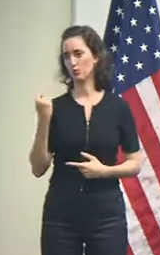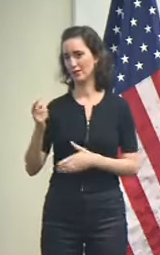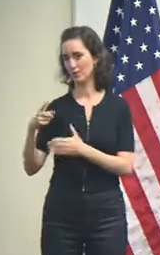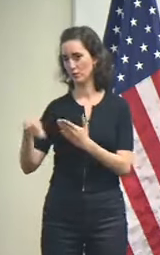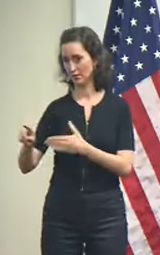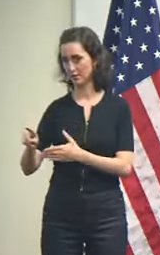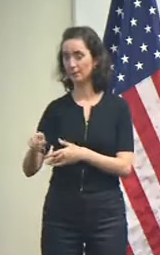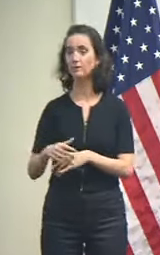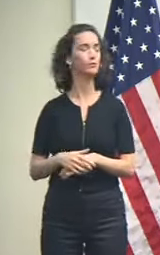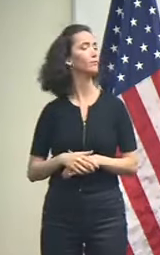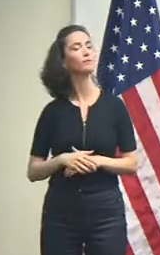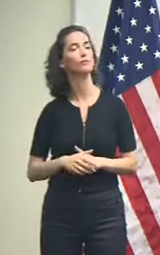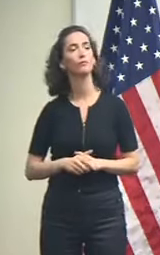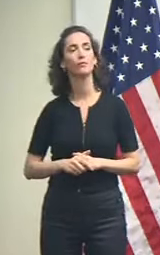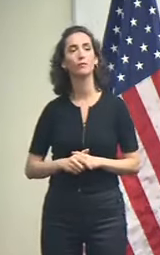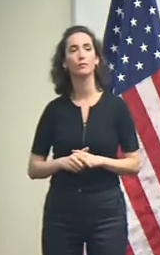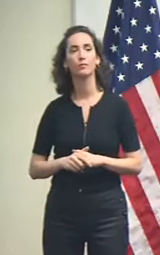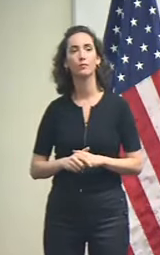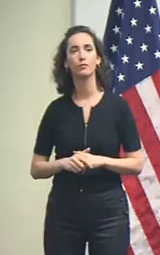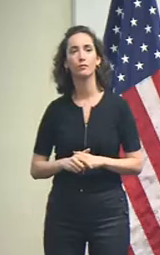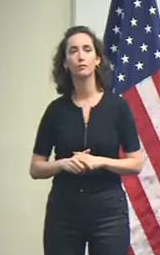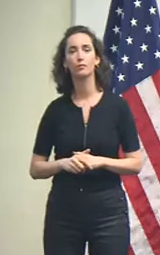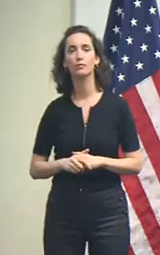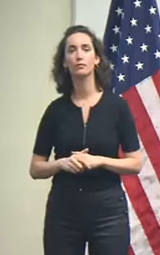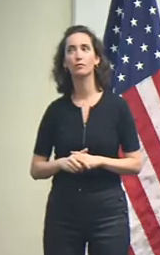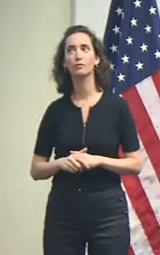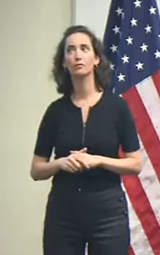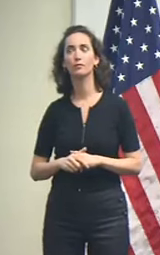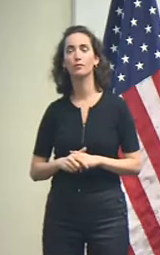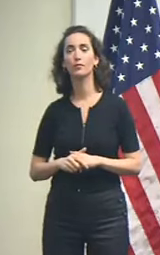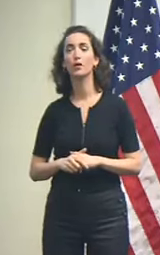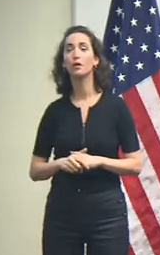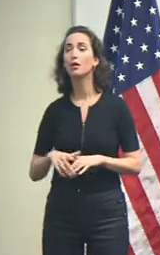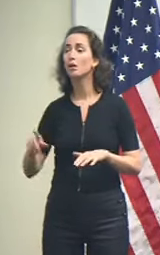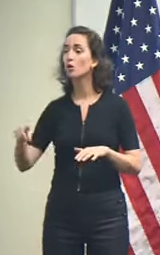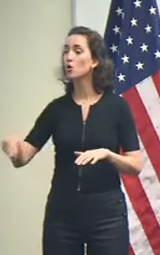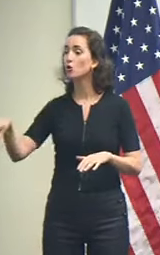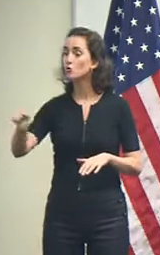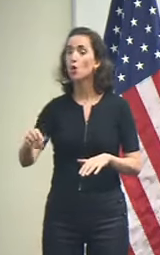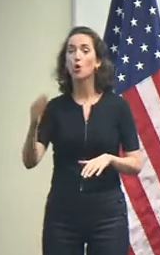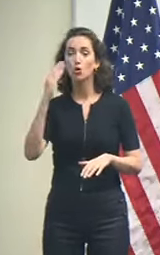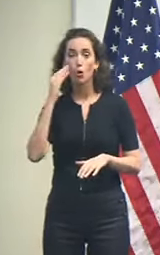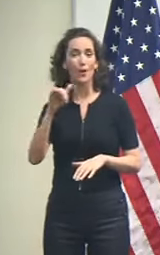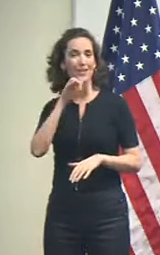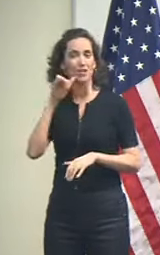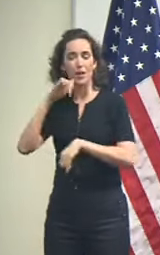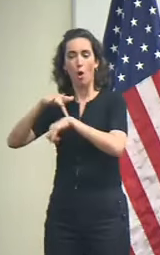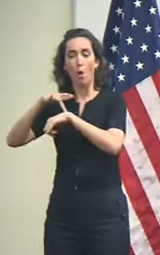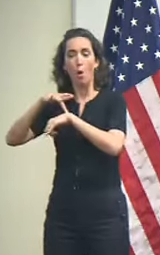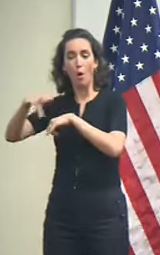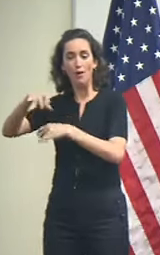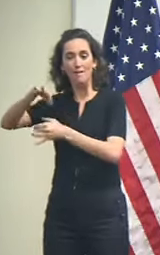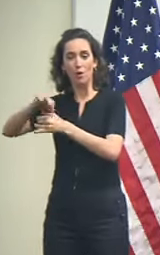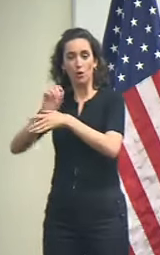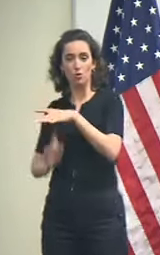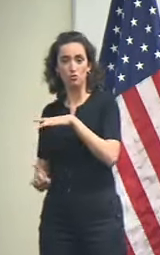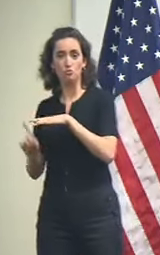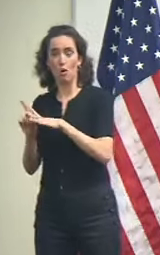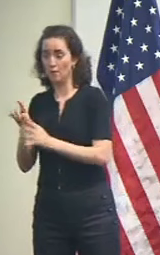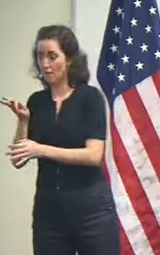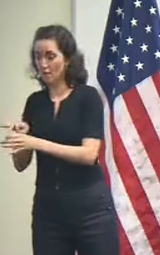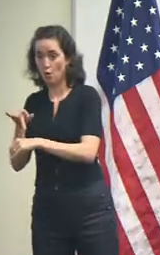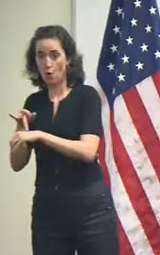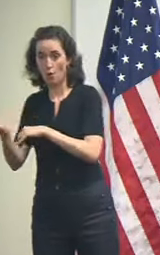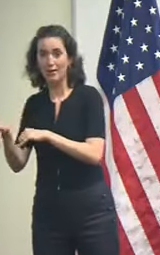As you all know, in-person early voting wrapped up yesterday, and between those votes that were